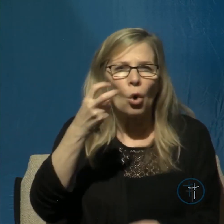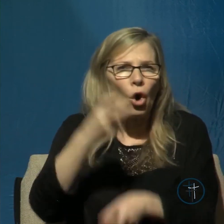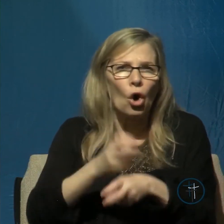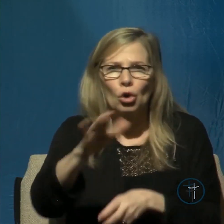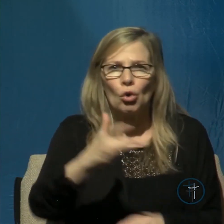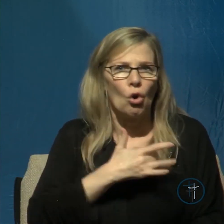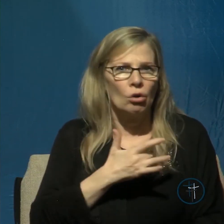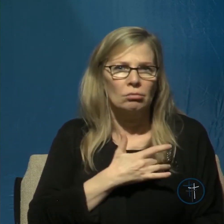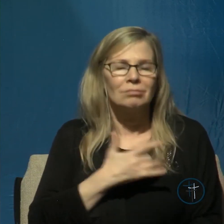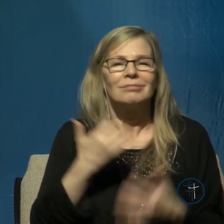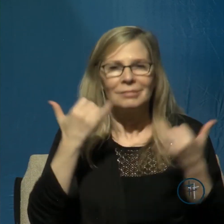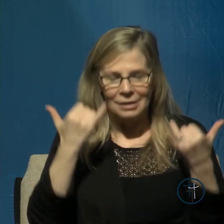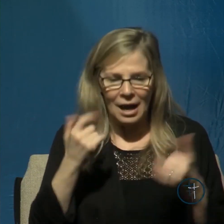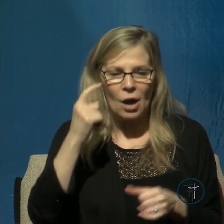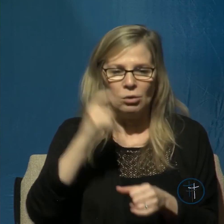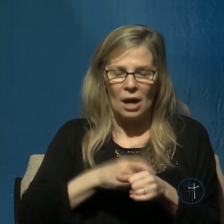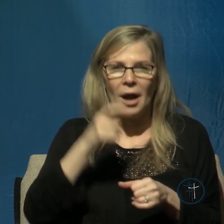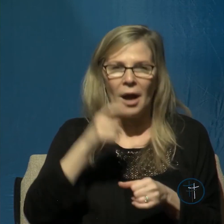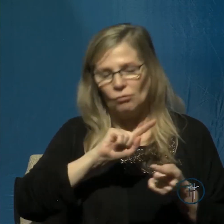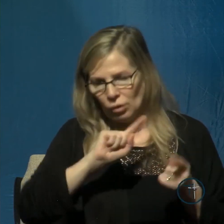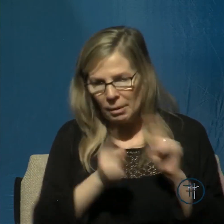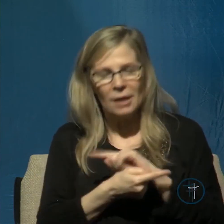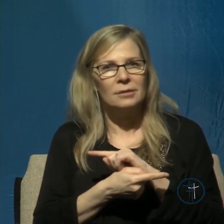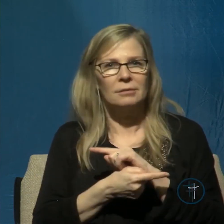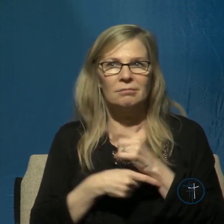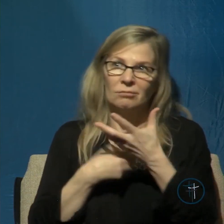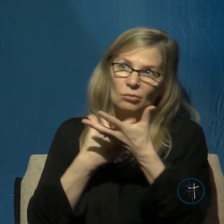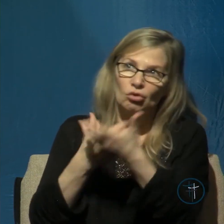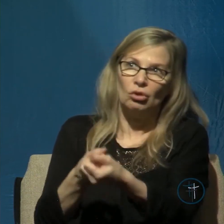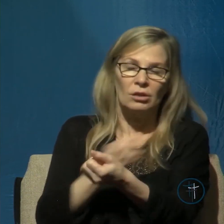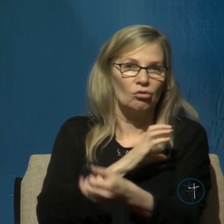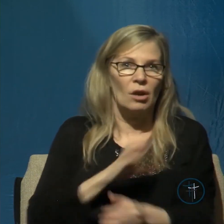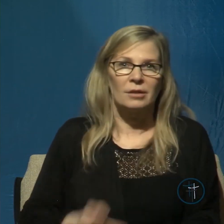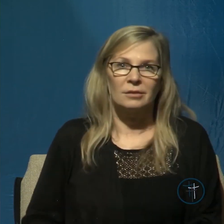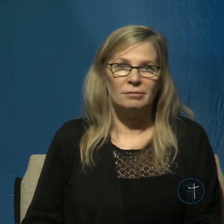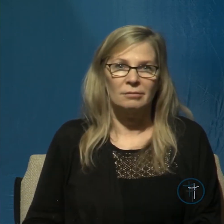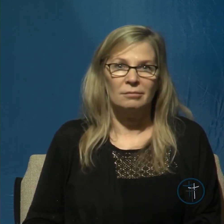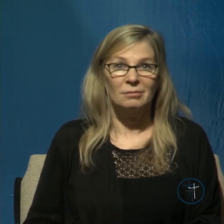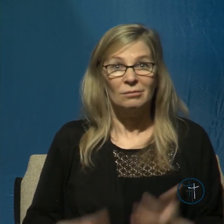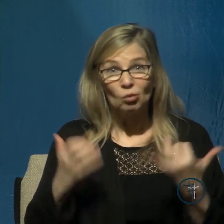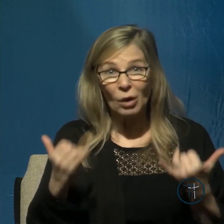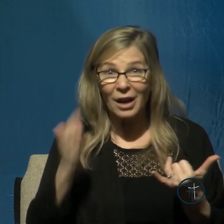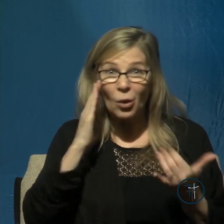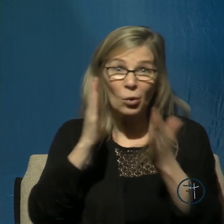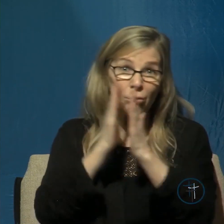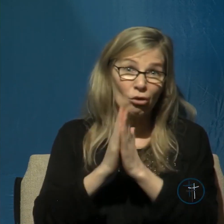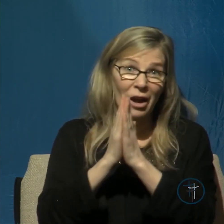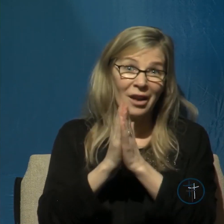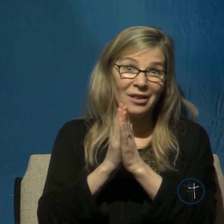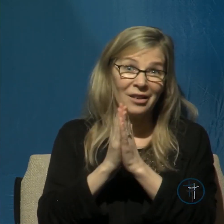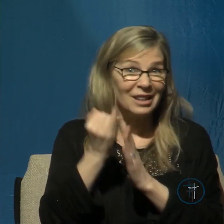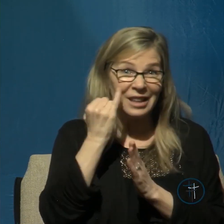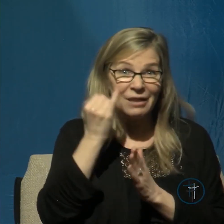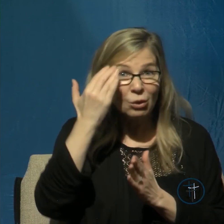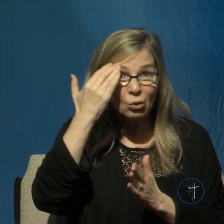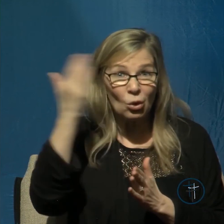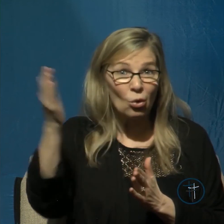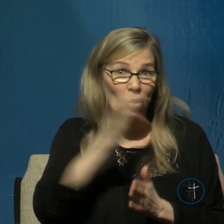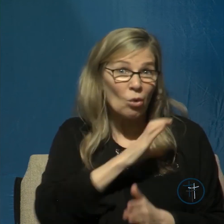repent and trust Christ I'm going to pray and I'm going to pray for you if you don't know Christ to come to know him and then Joel's going to